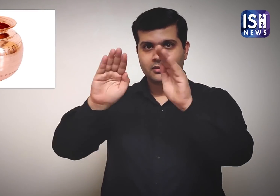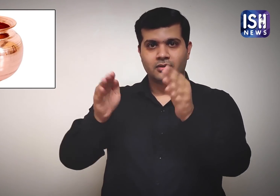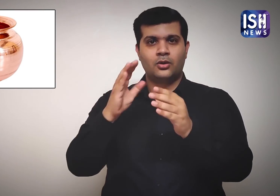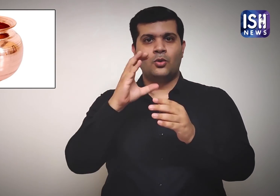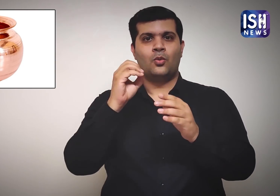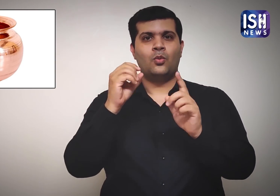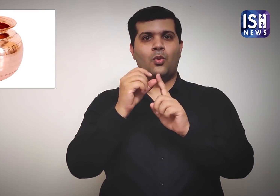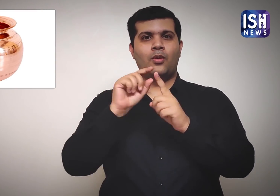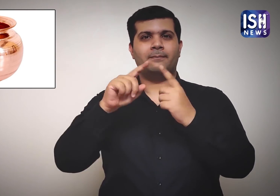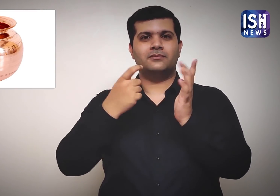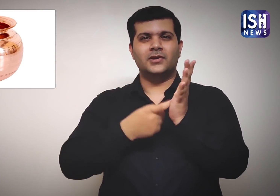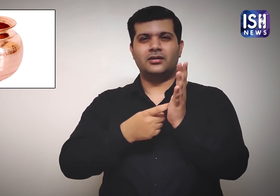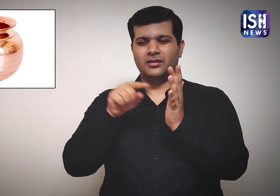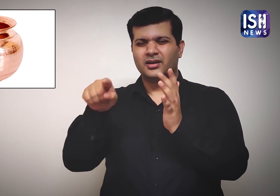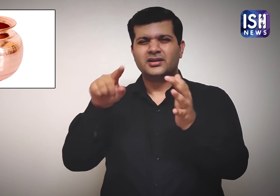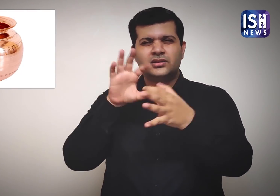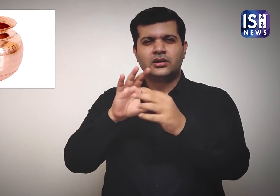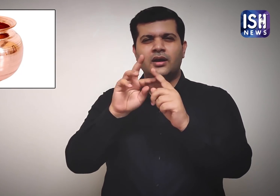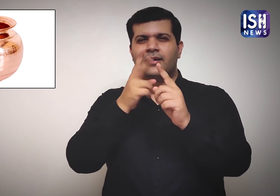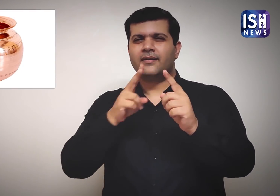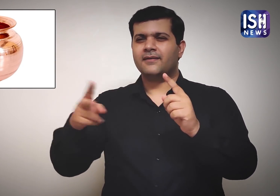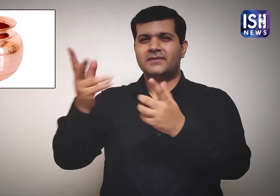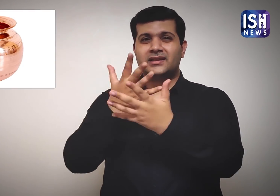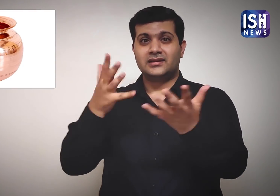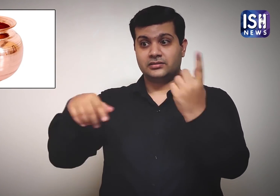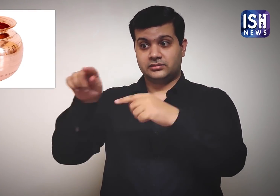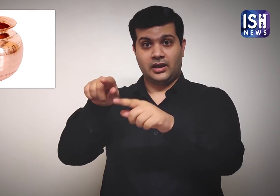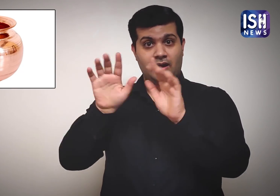On copper items, coronavirus survives for up to 4 hours.